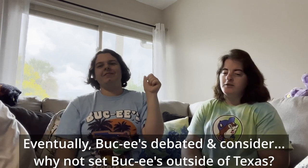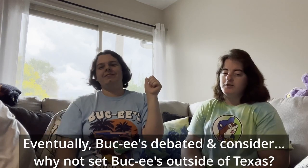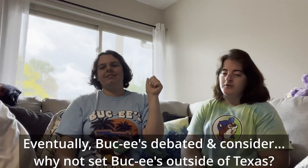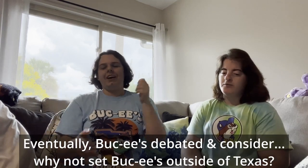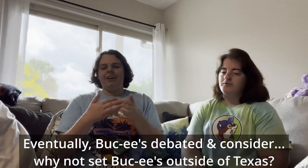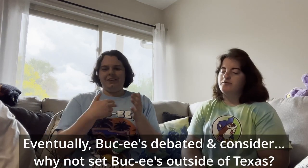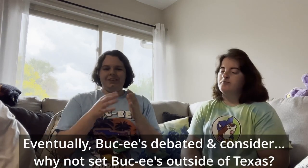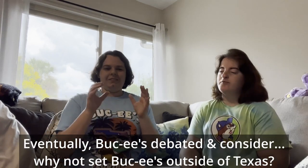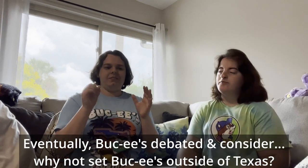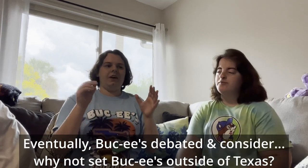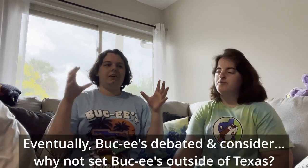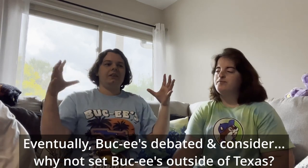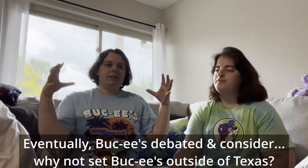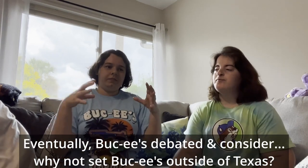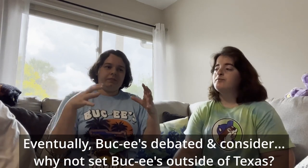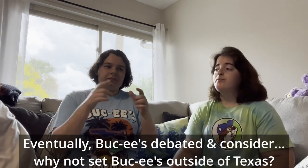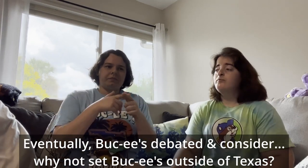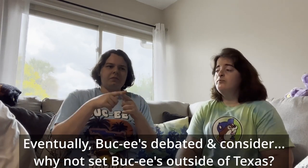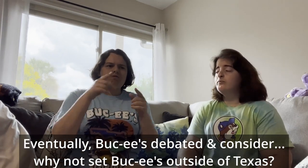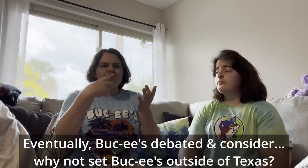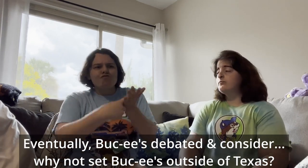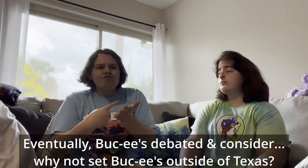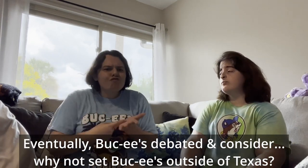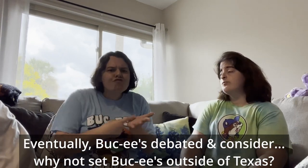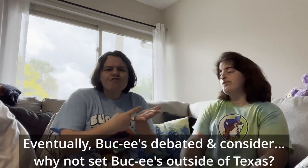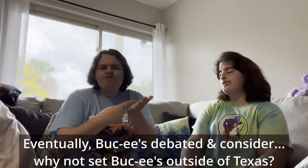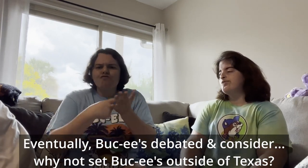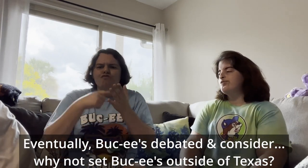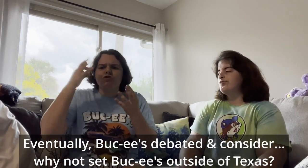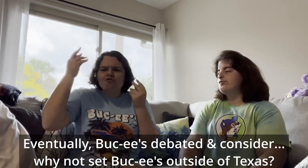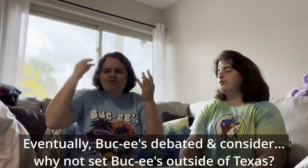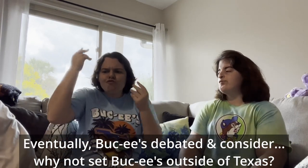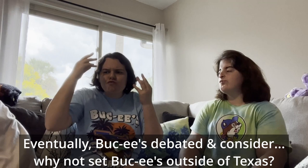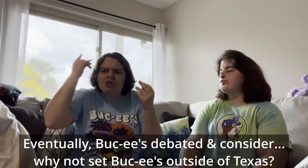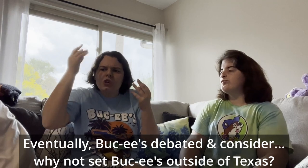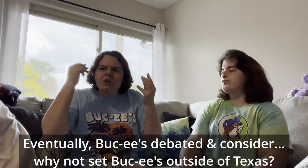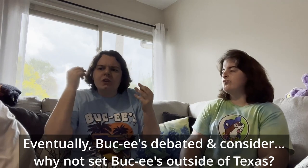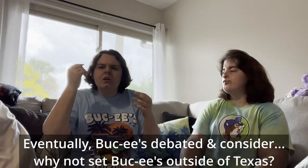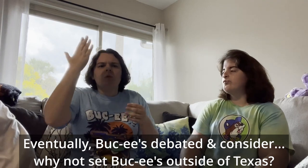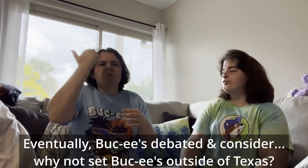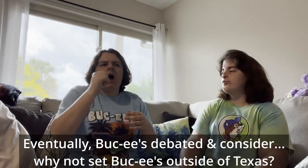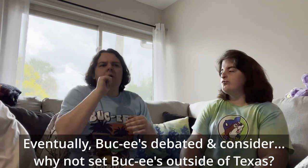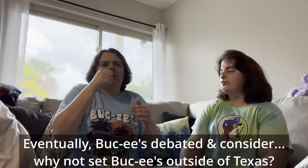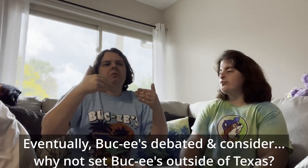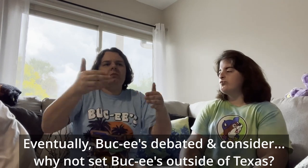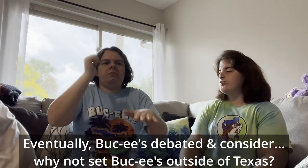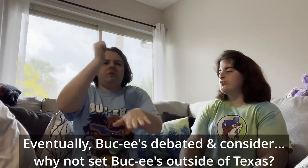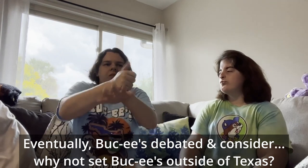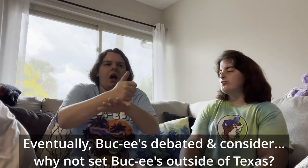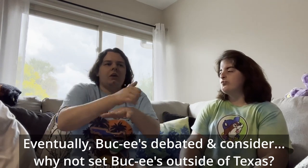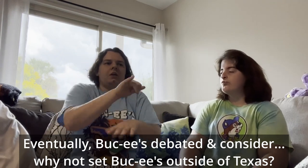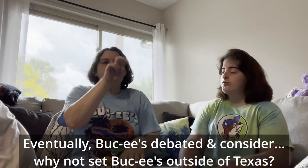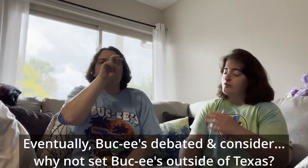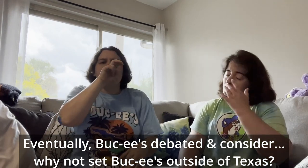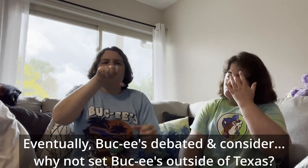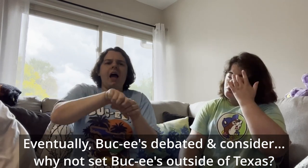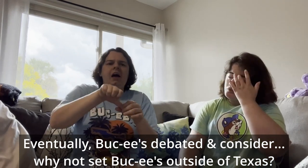I'm going to to you